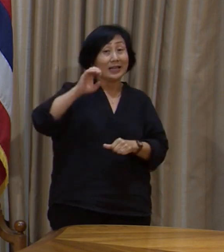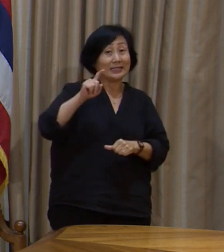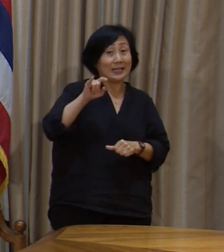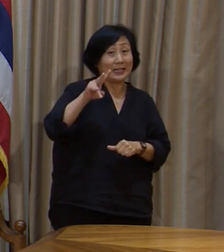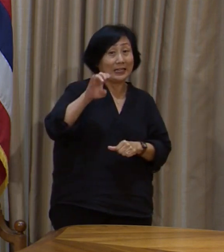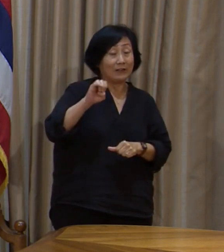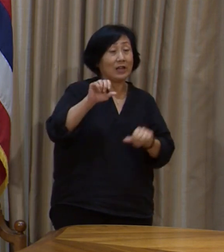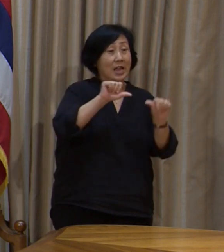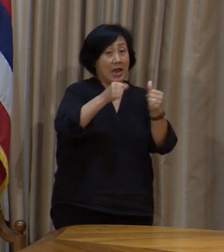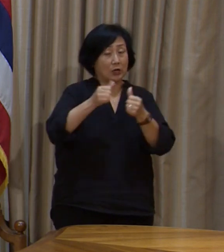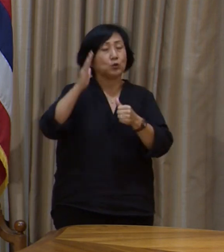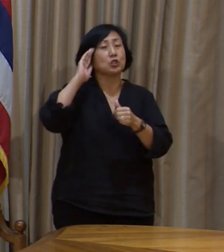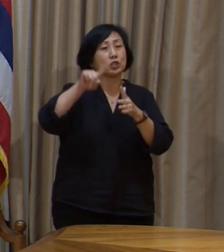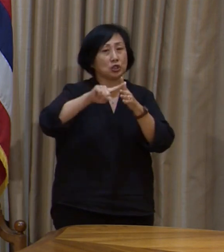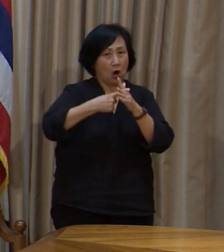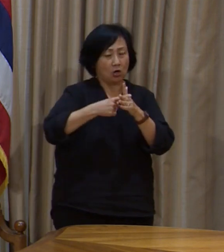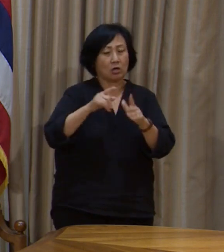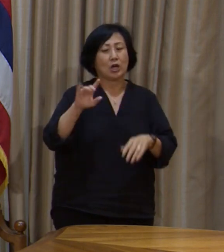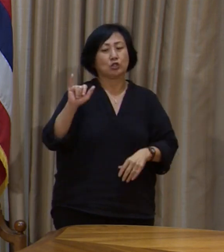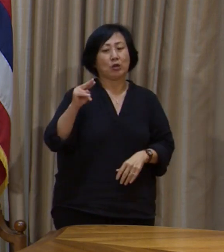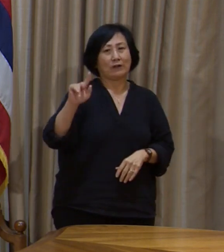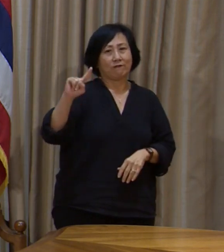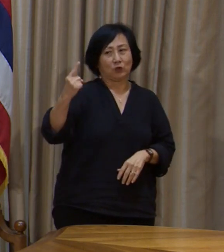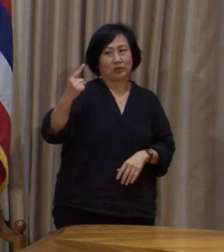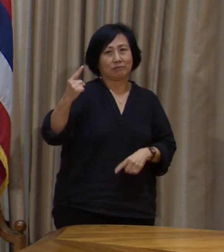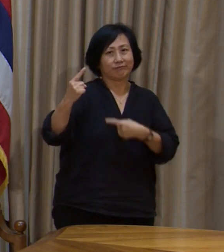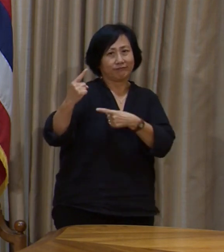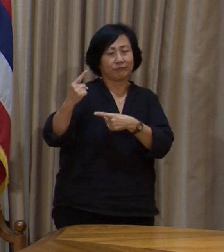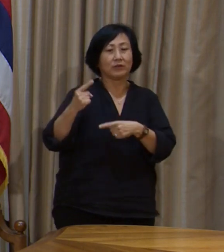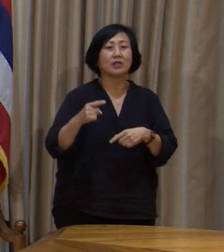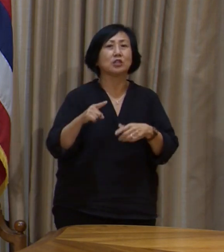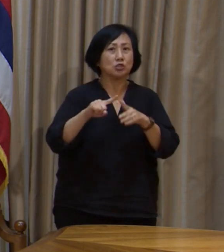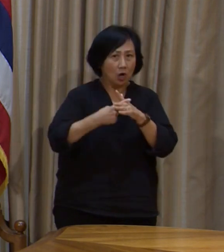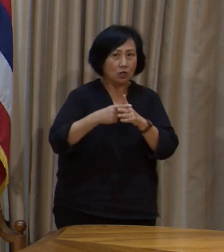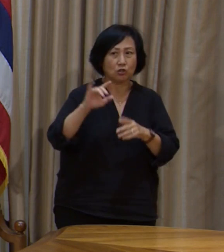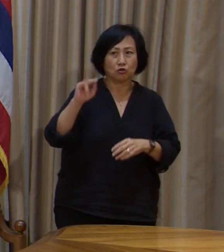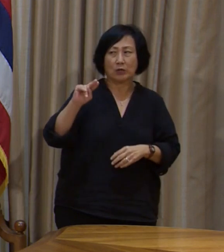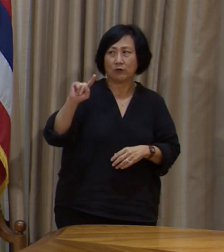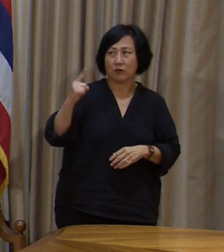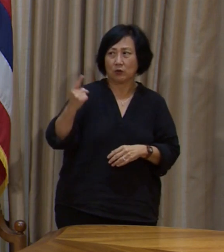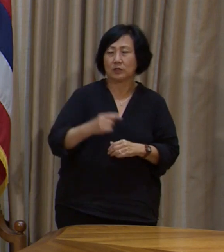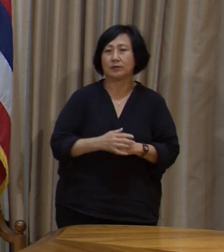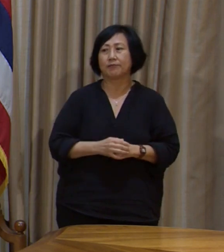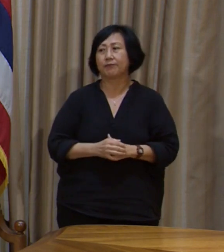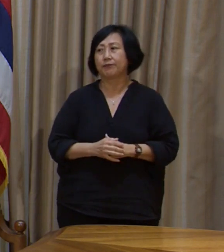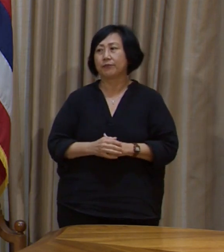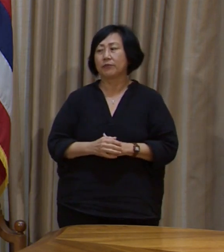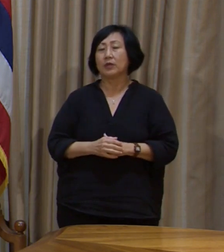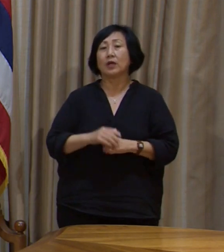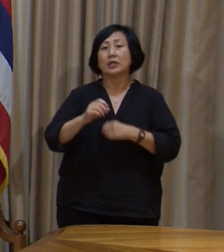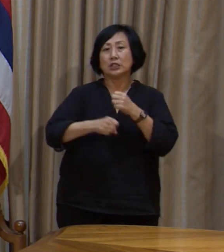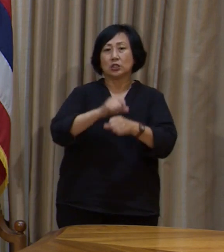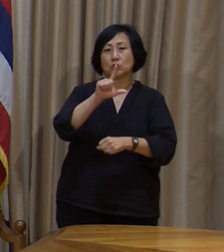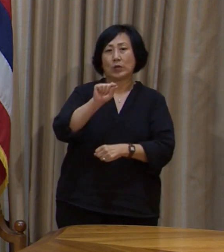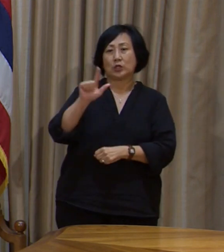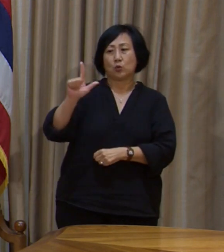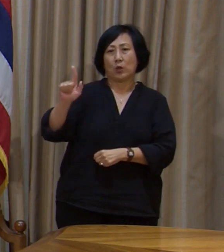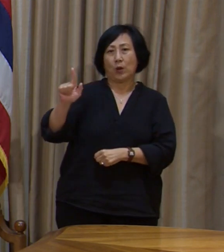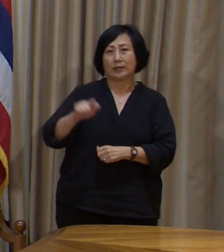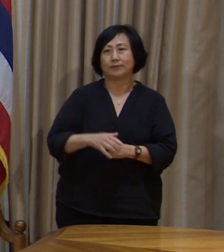furloughs on January 1st, effective January 1st of 2021.